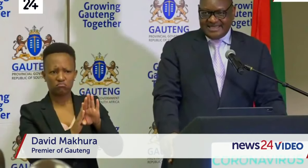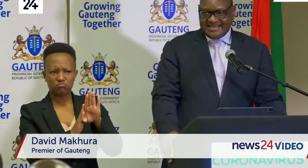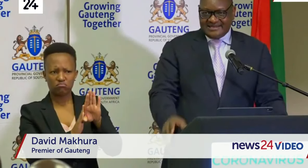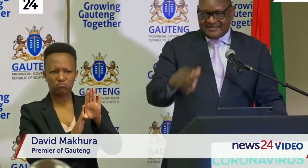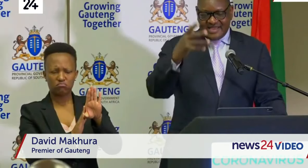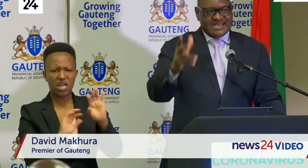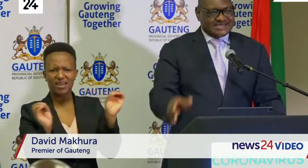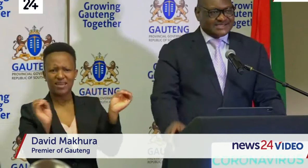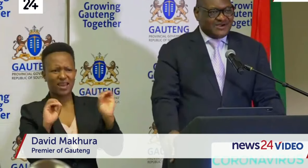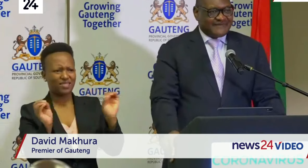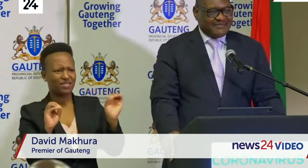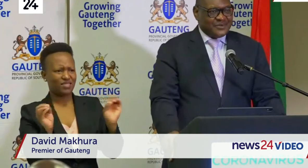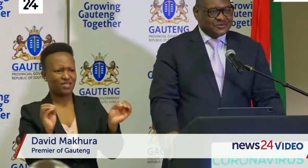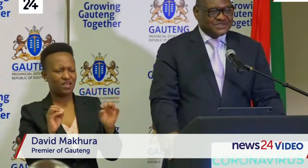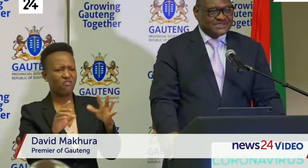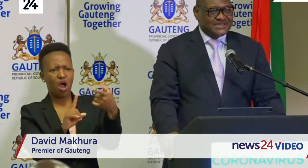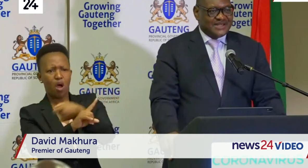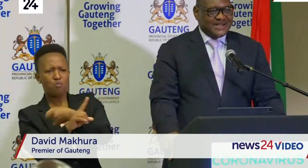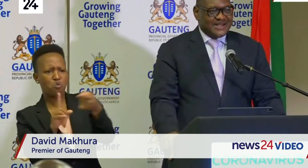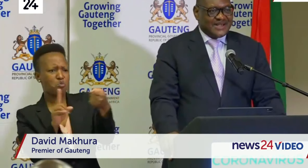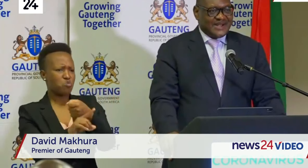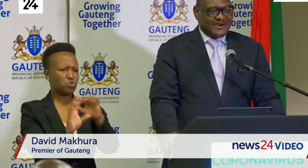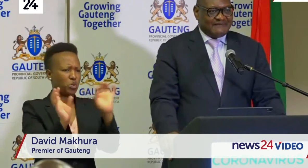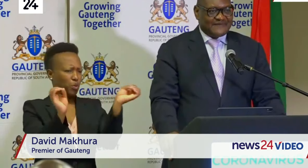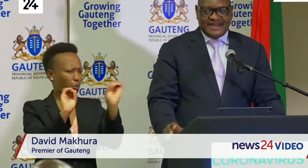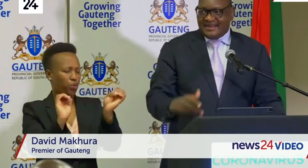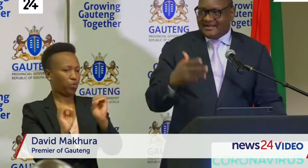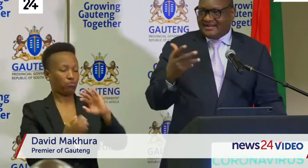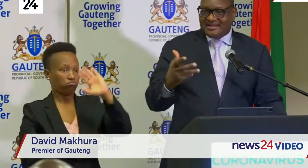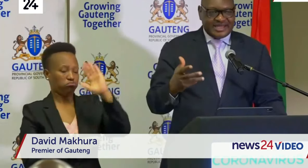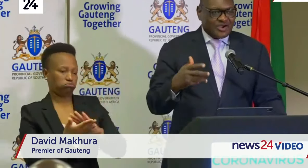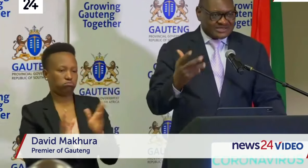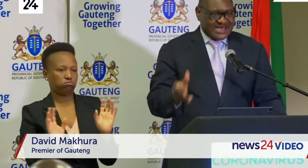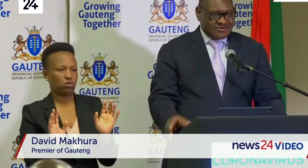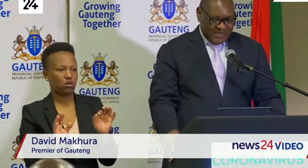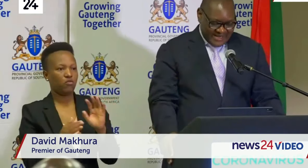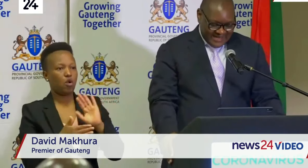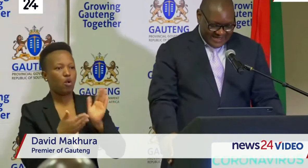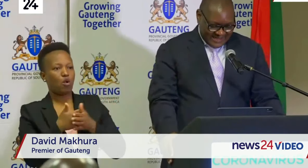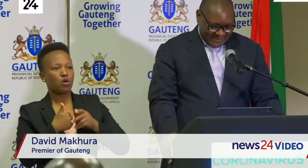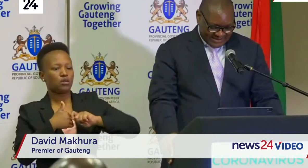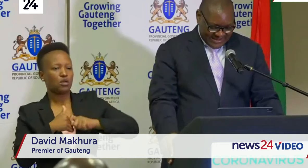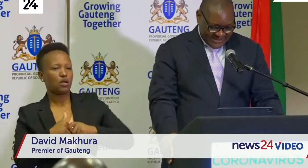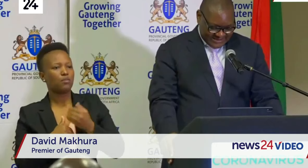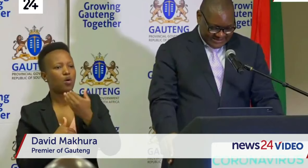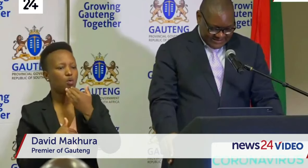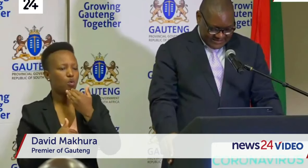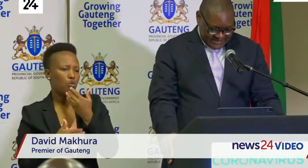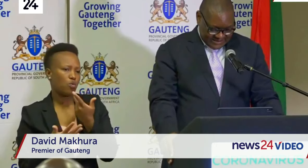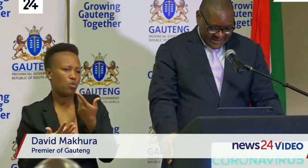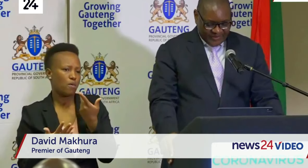been seeing images of abuse of the lockdown by our state